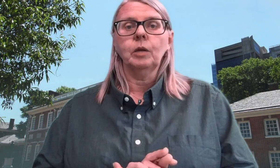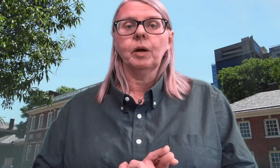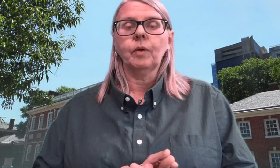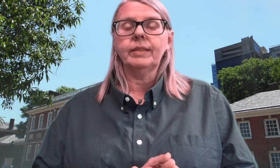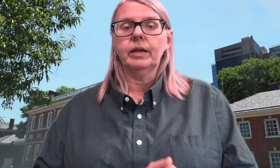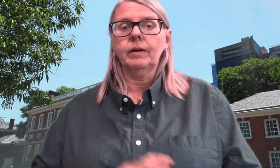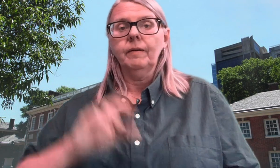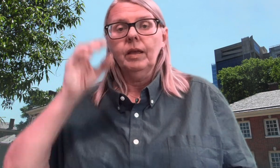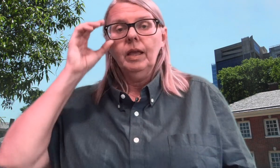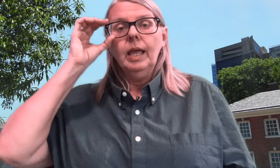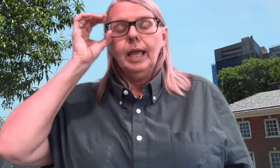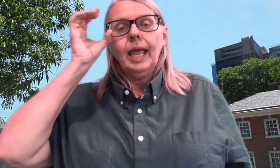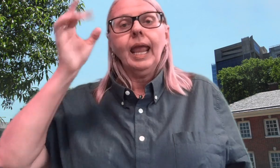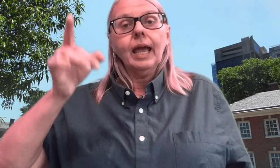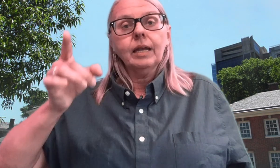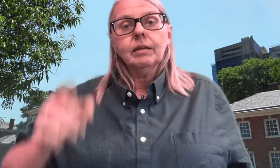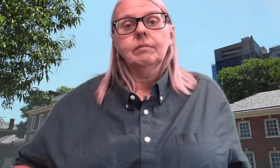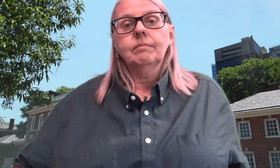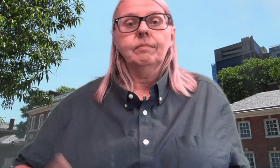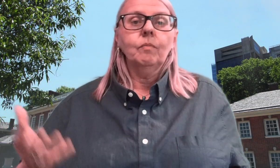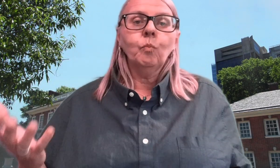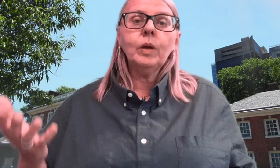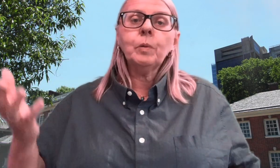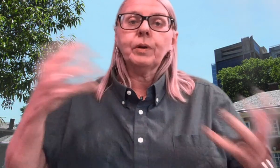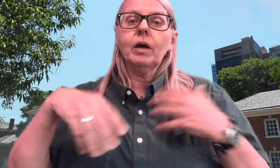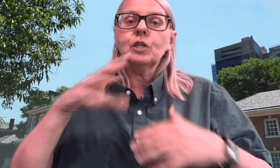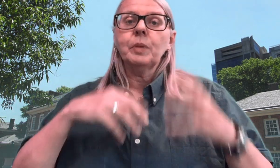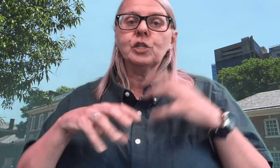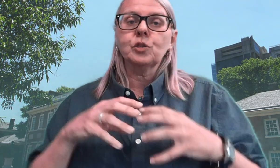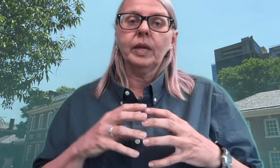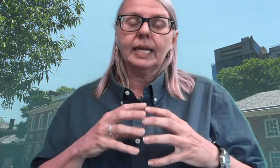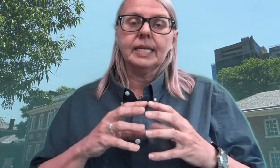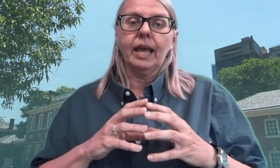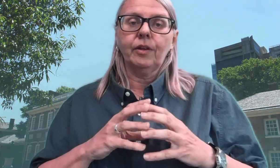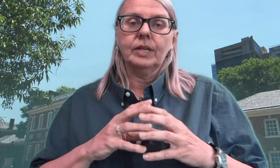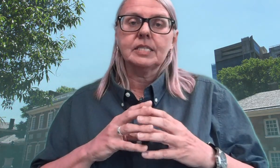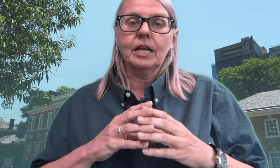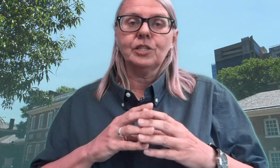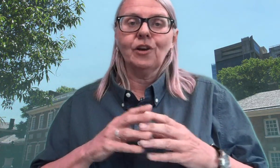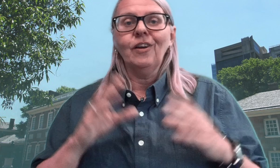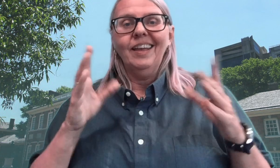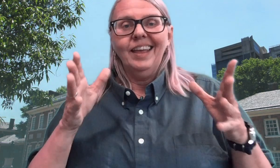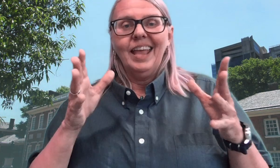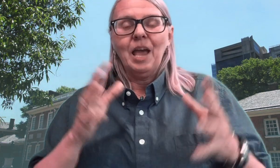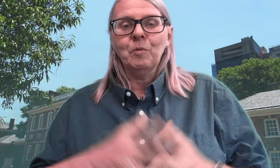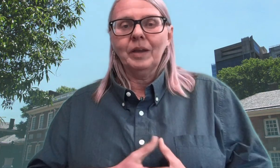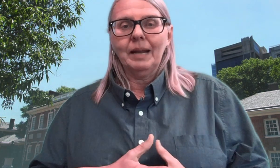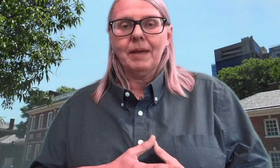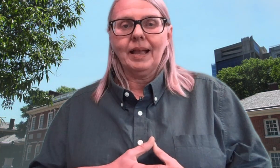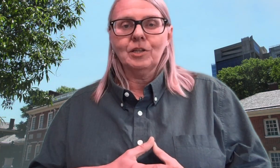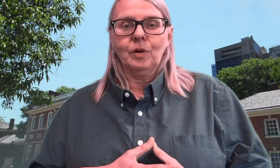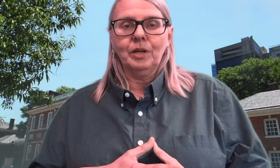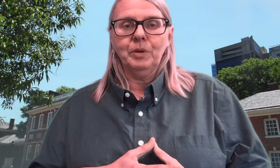about right there. And we will put all those pictures we get together in a slideshow and we'll get it back out to our community.